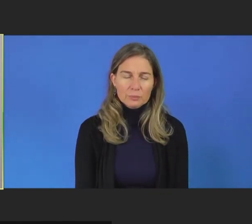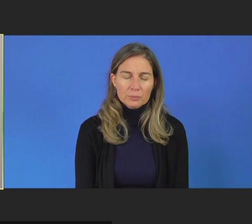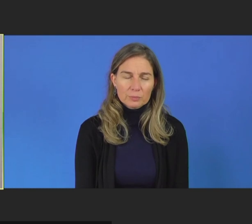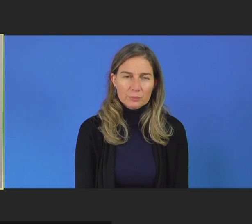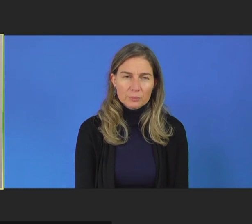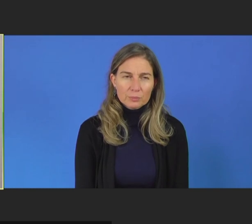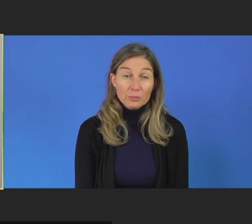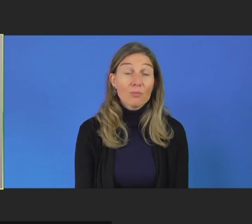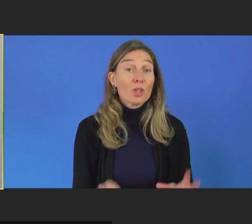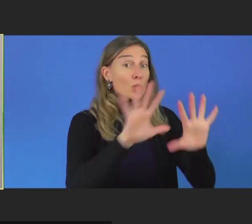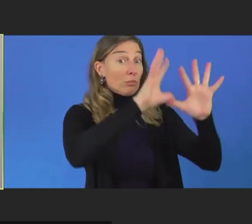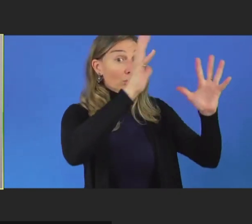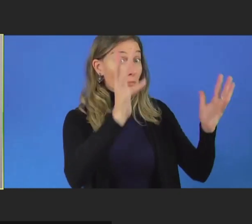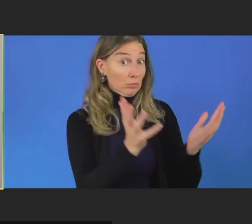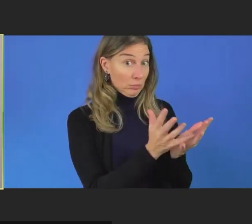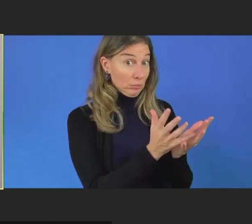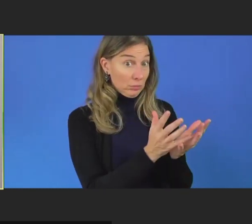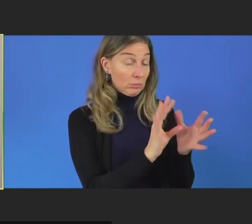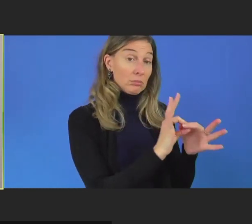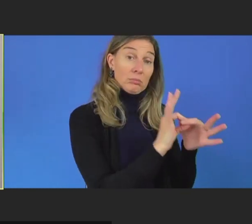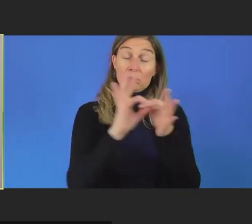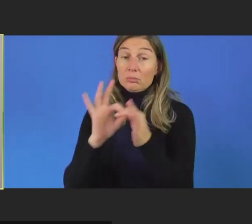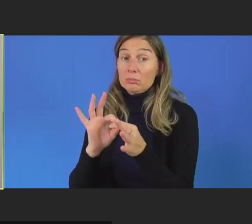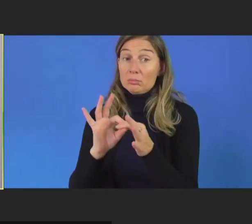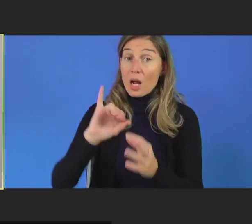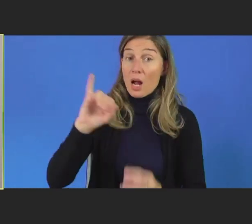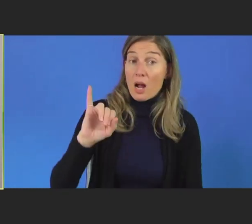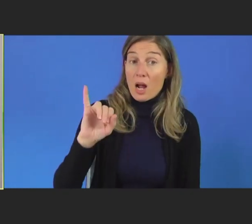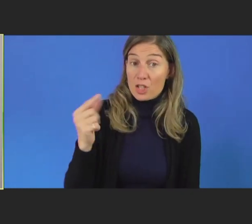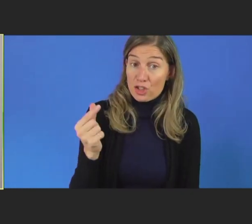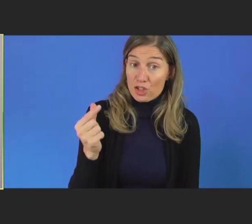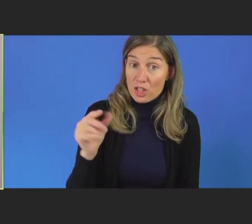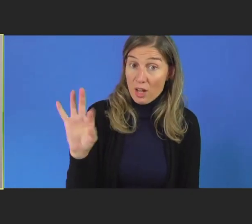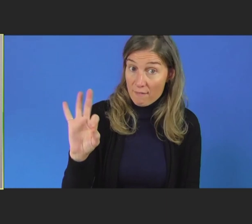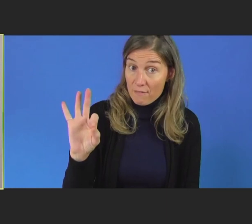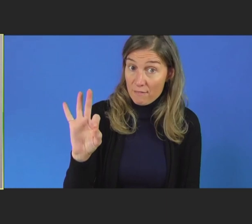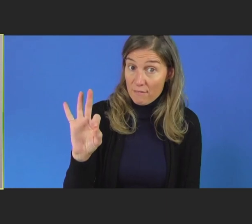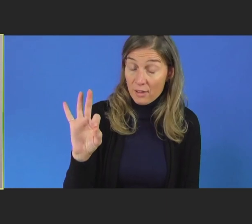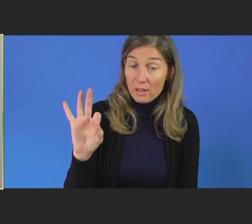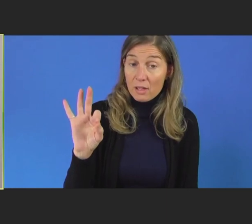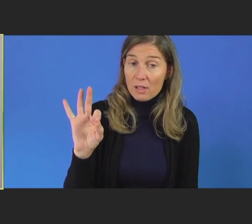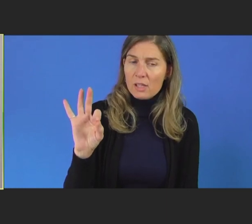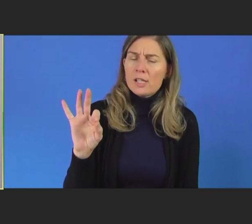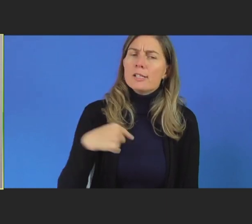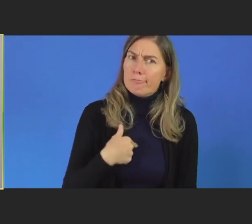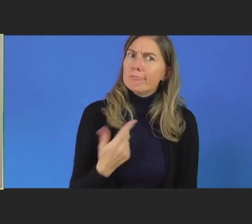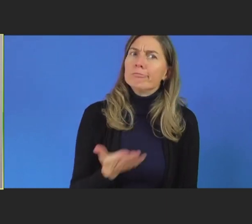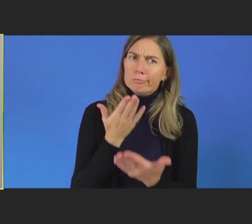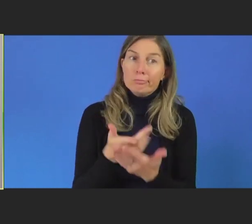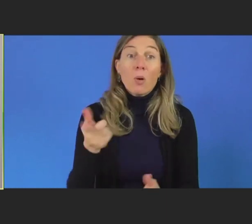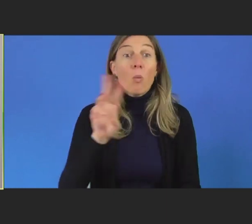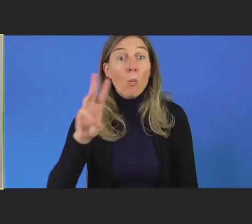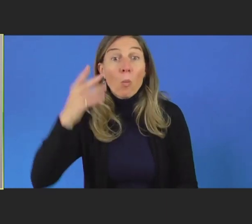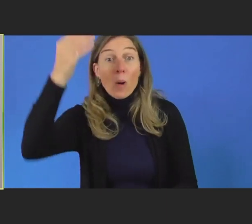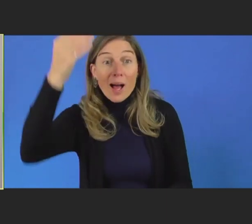I've suggested that there be a comprehensive website accessibility